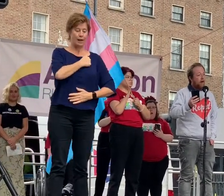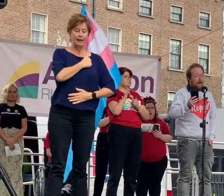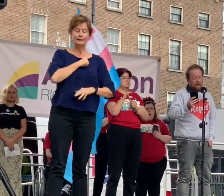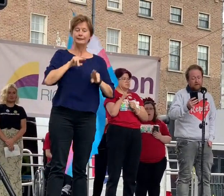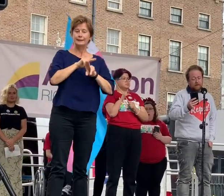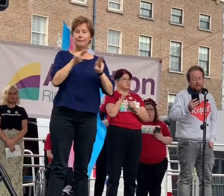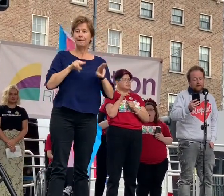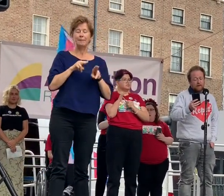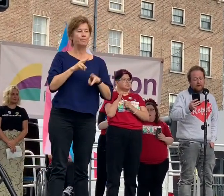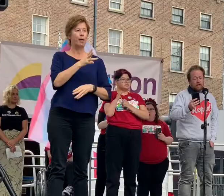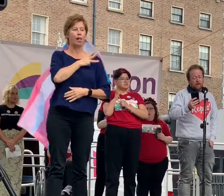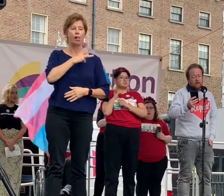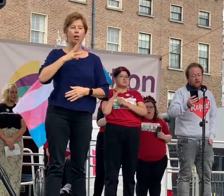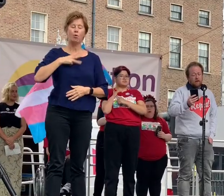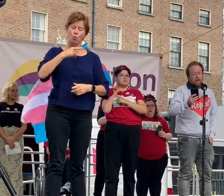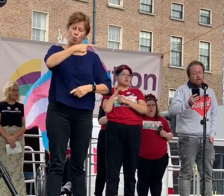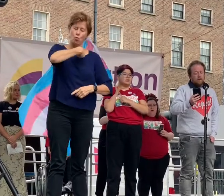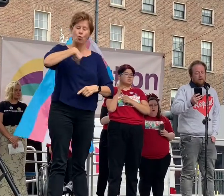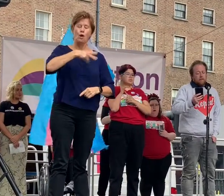all angles.